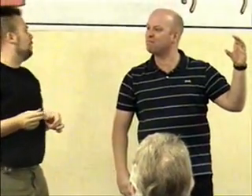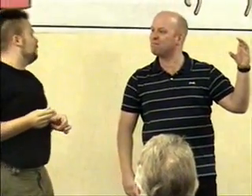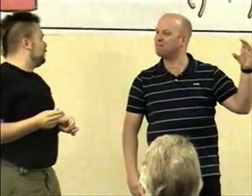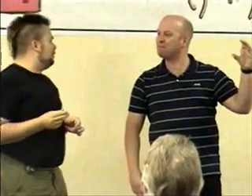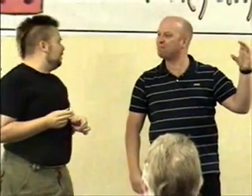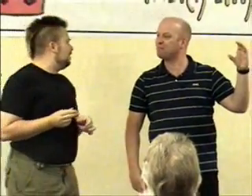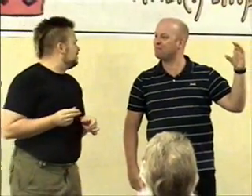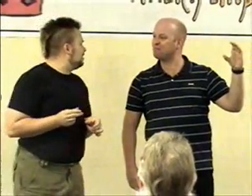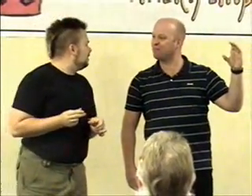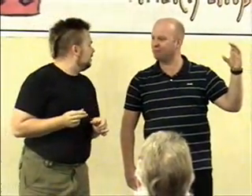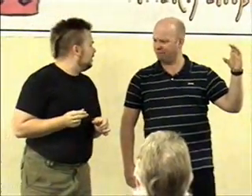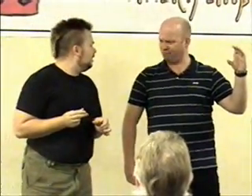don't overdo it.